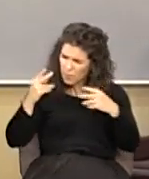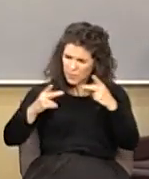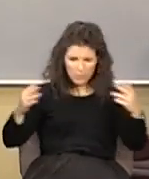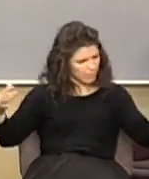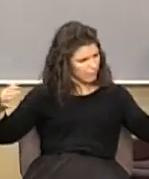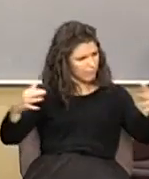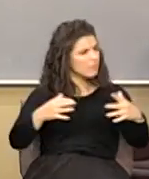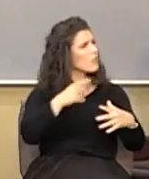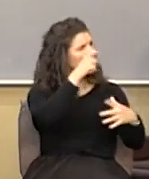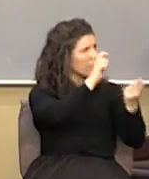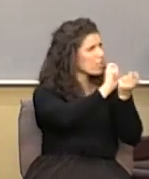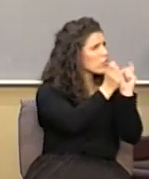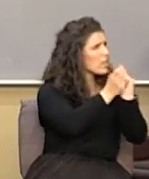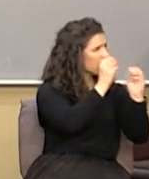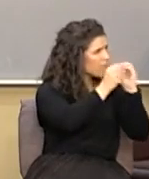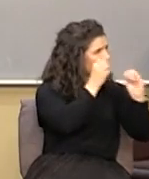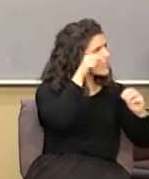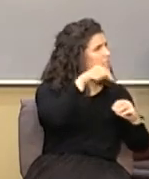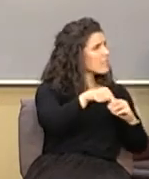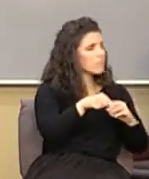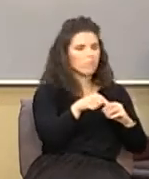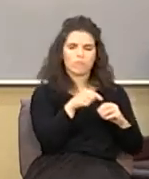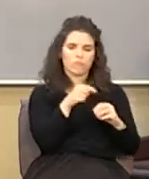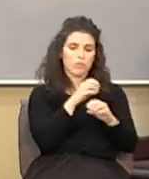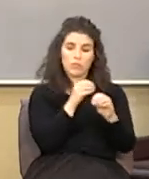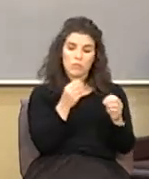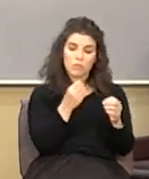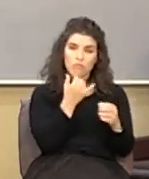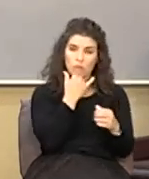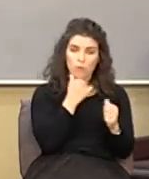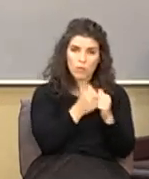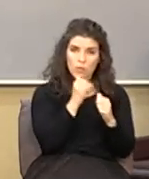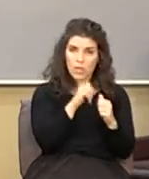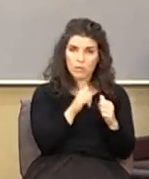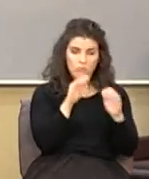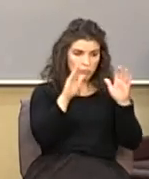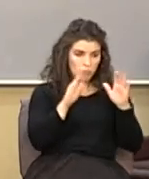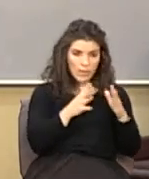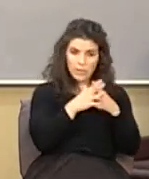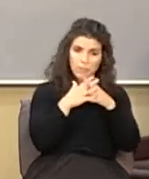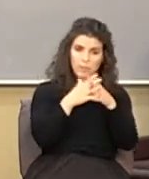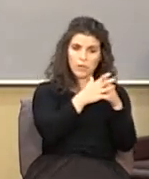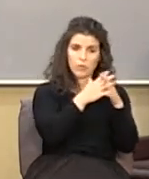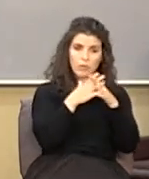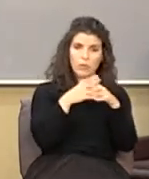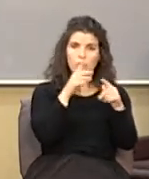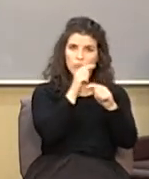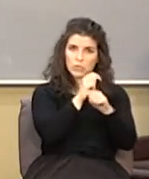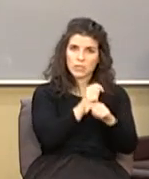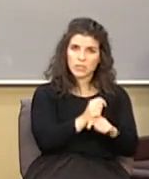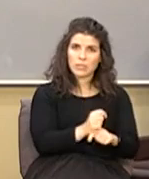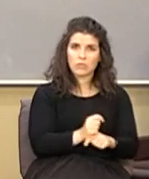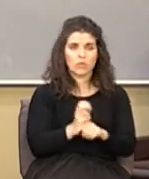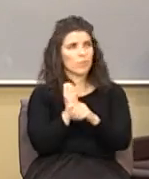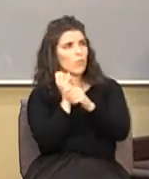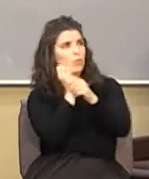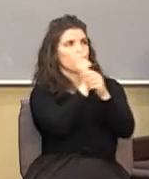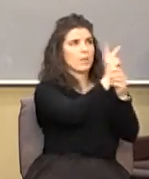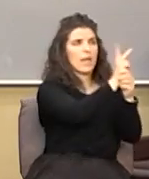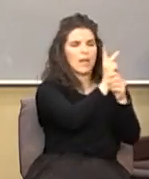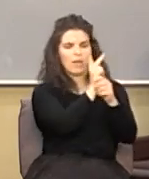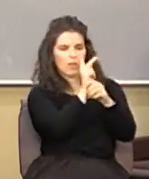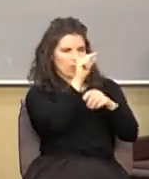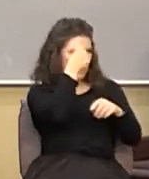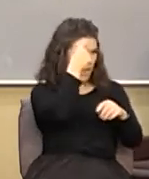to seek redress. So there's certainly nothing wrong. In fact, it's in the great American tradition to push back against